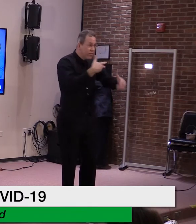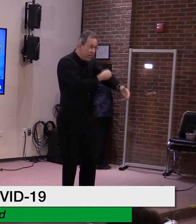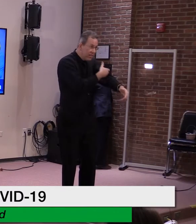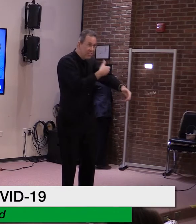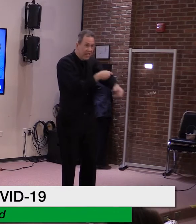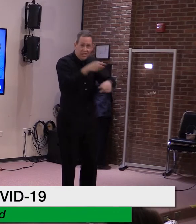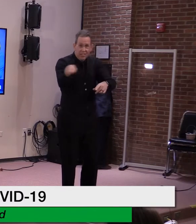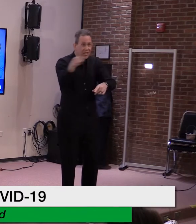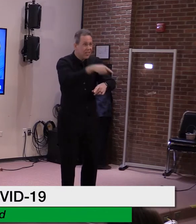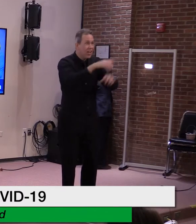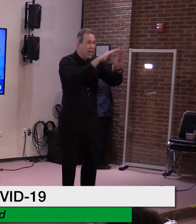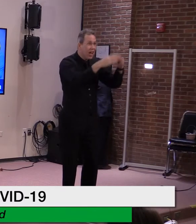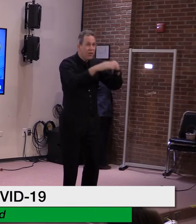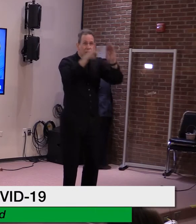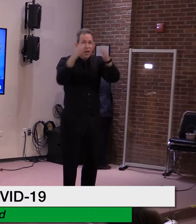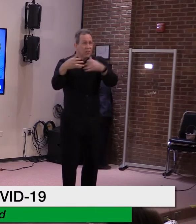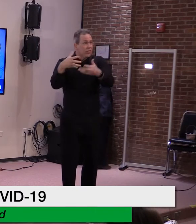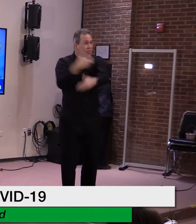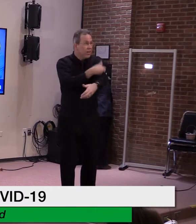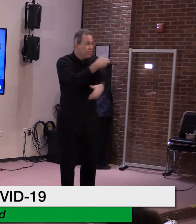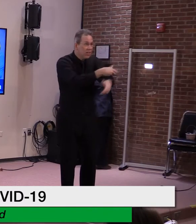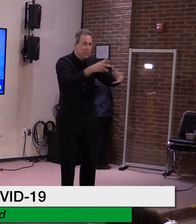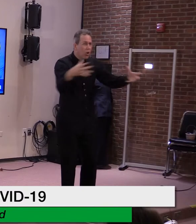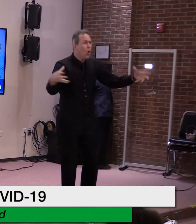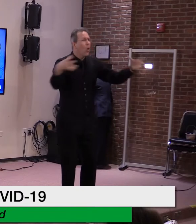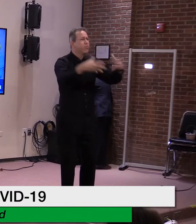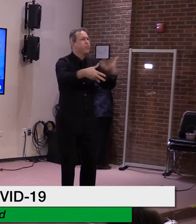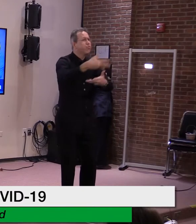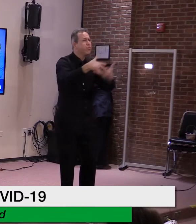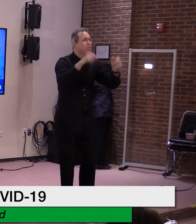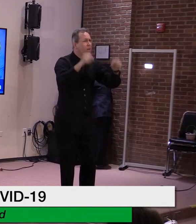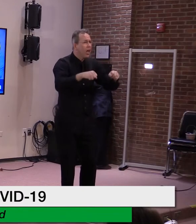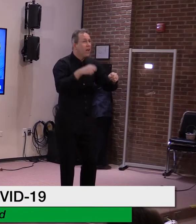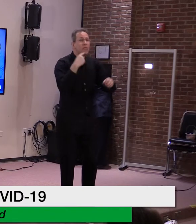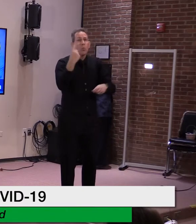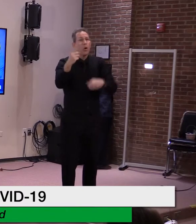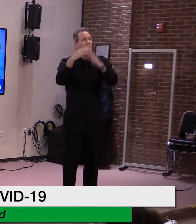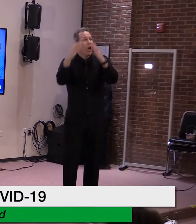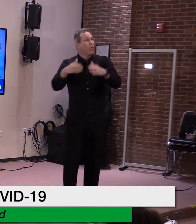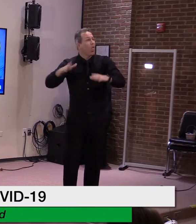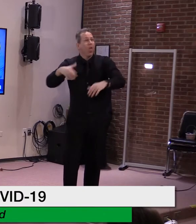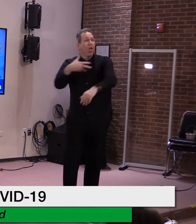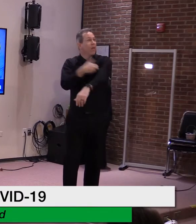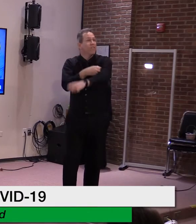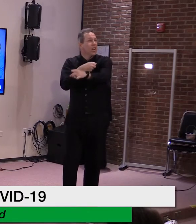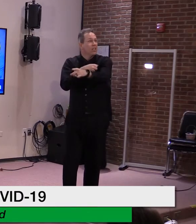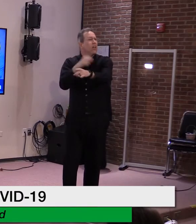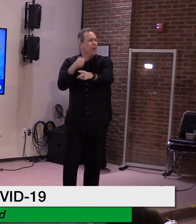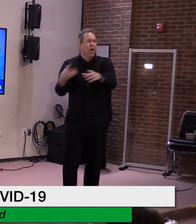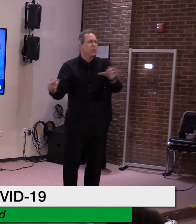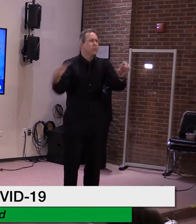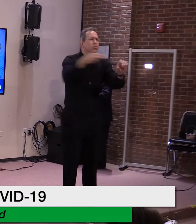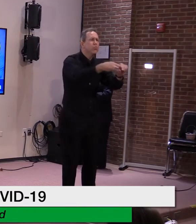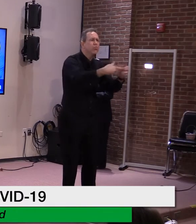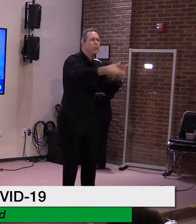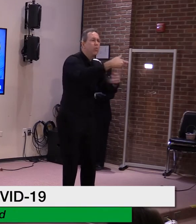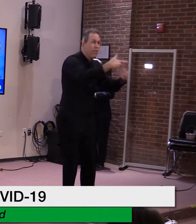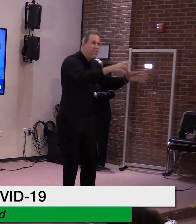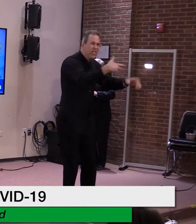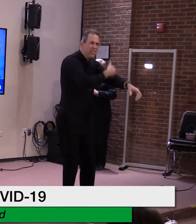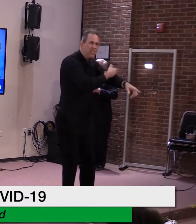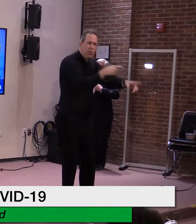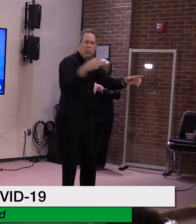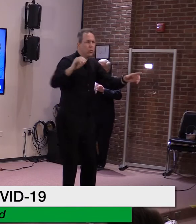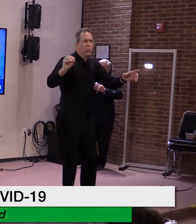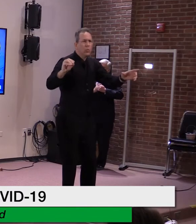and with one household that is not. On Friday, we'll be taking another step forward, this time for those